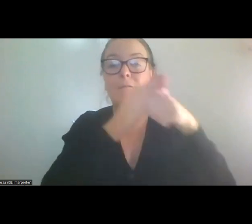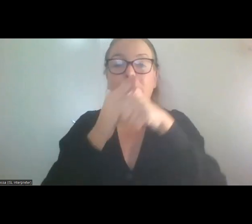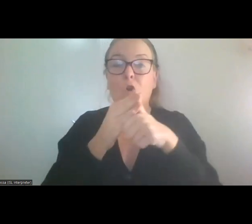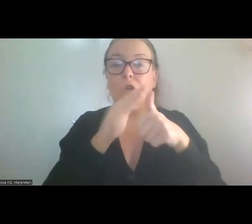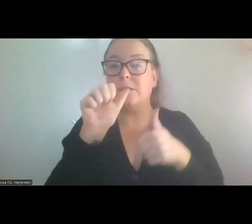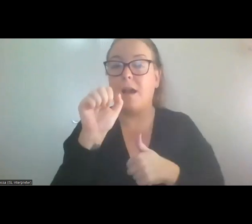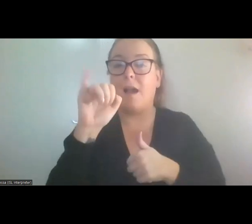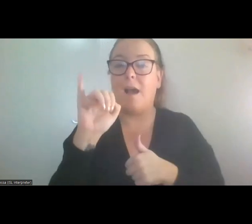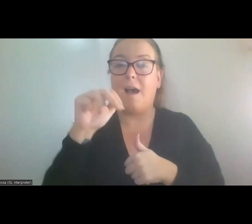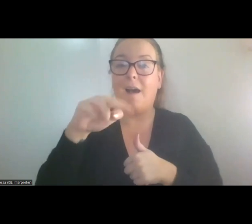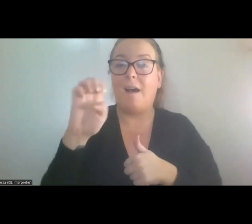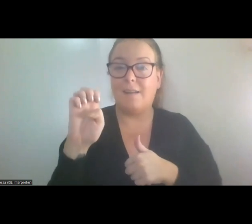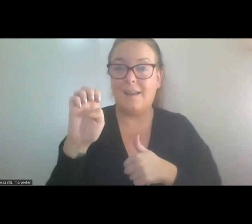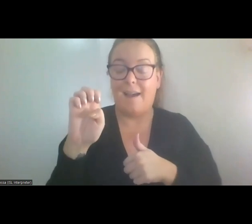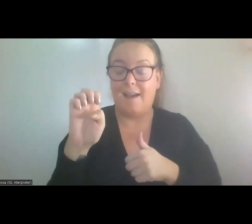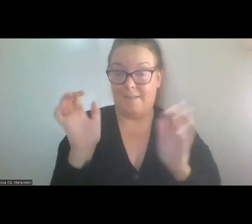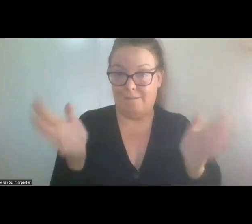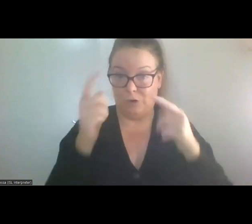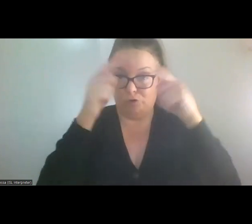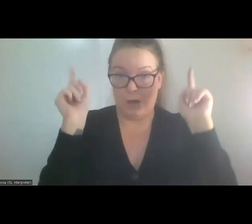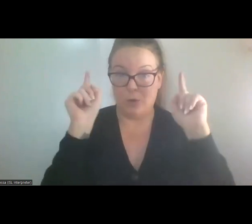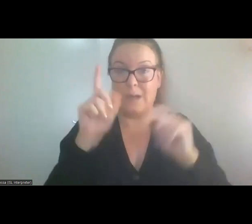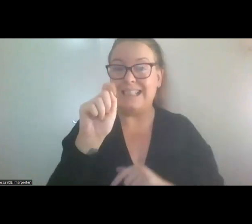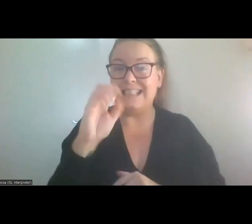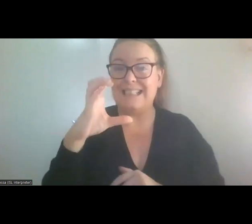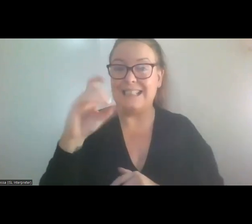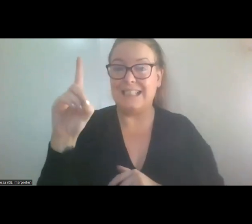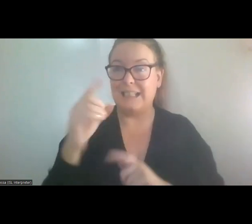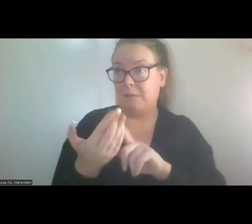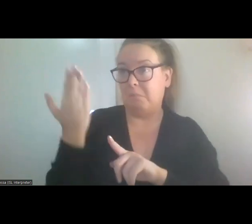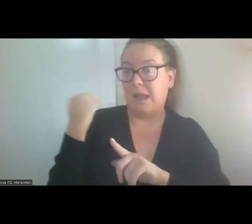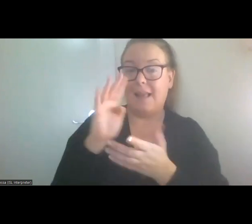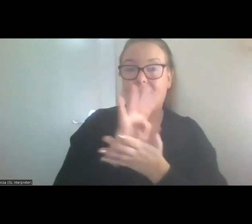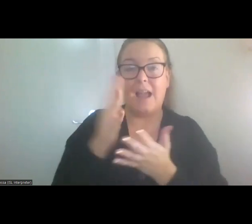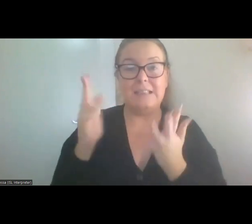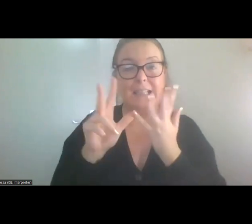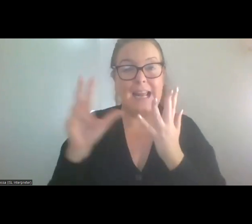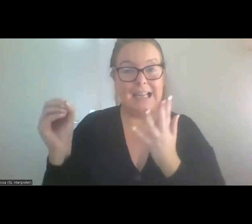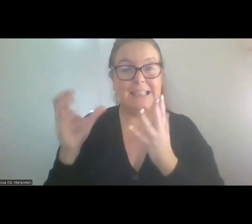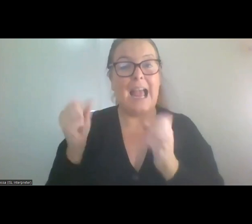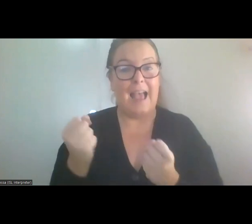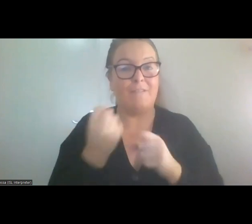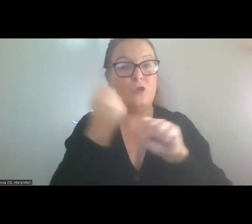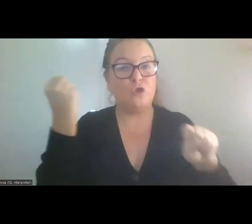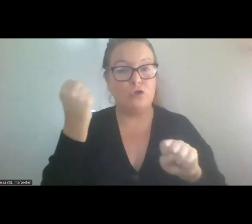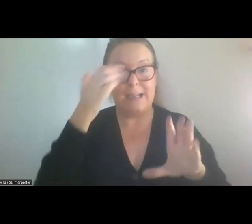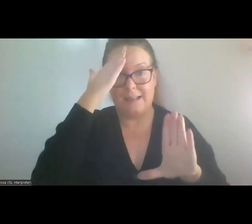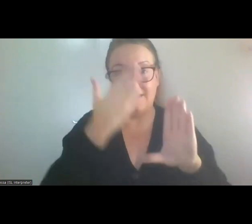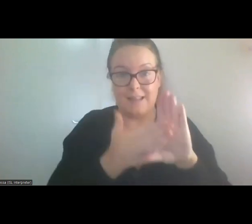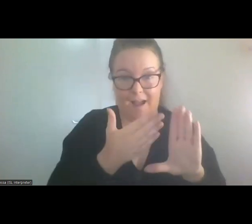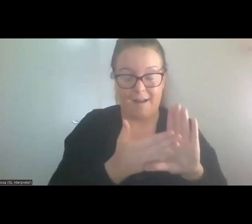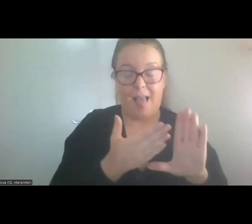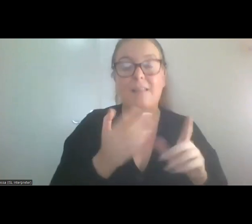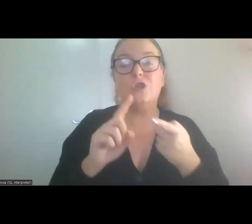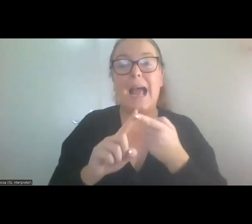Anya graduated from Trinity College Dublin in the mid 80s with degrees in psychology and sociology. She then completed